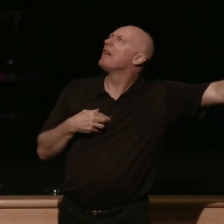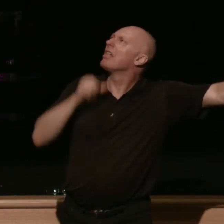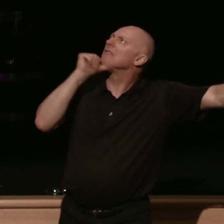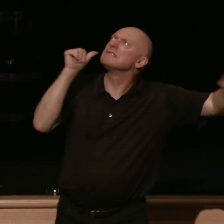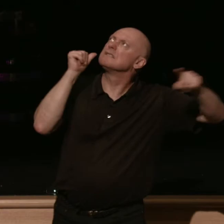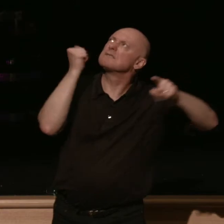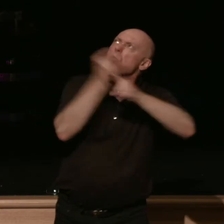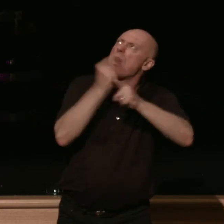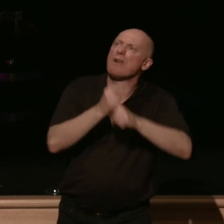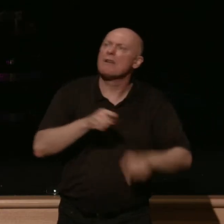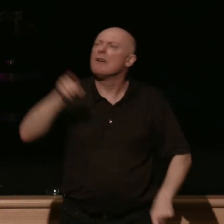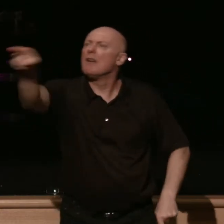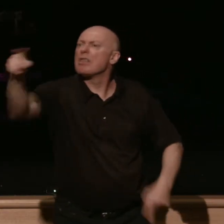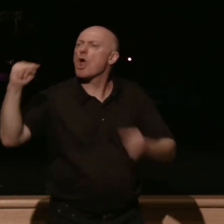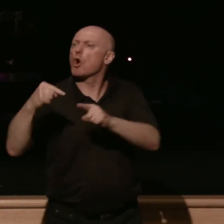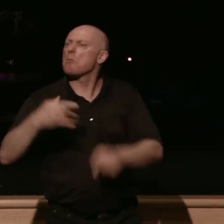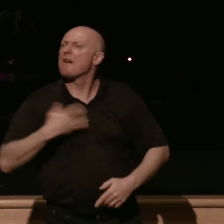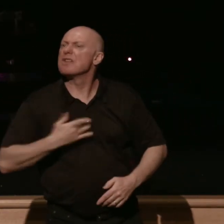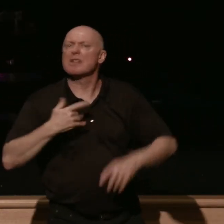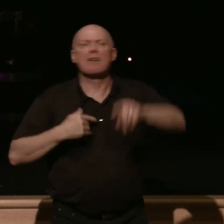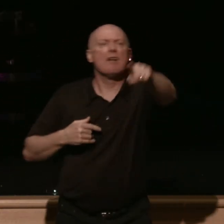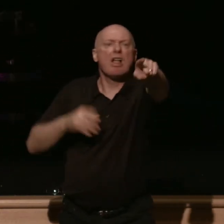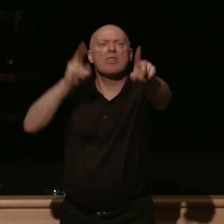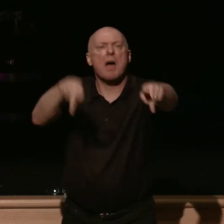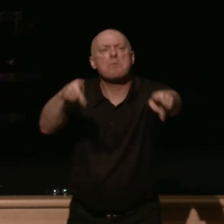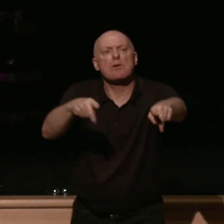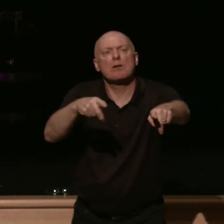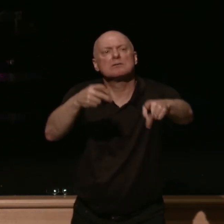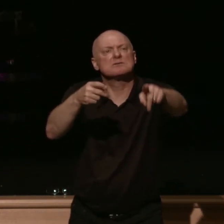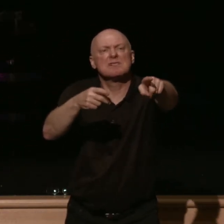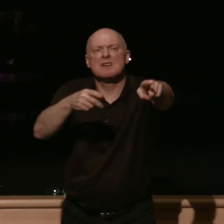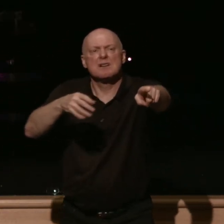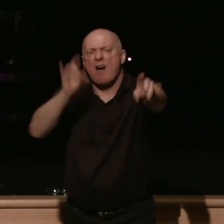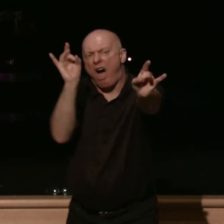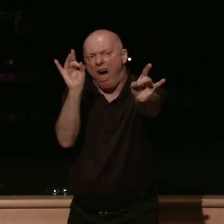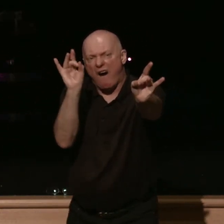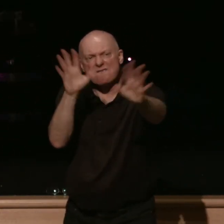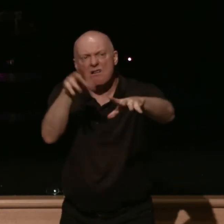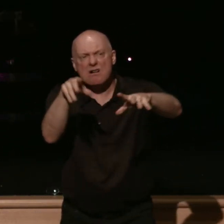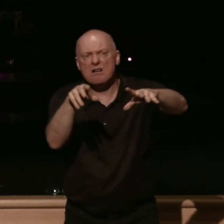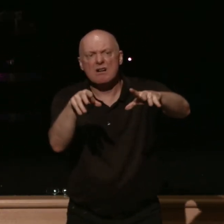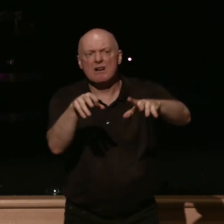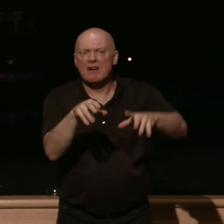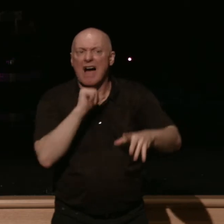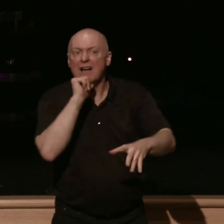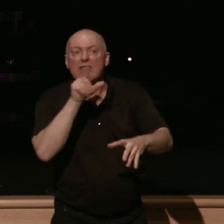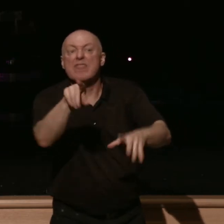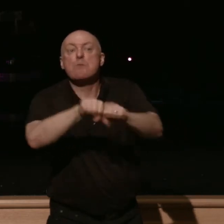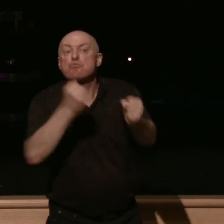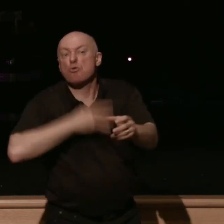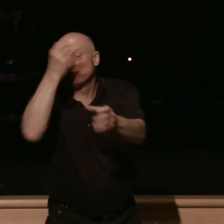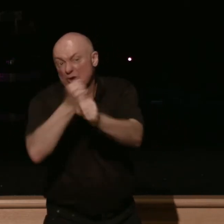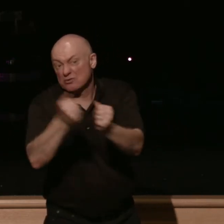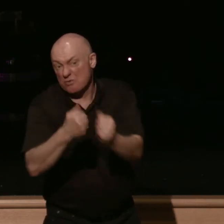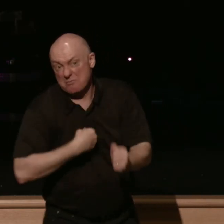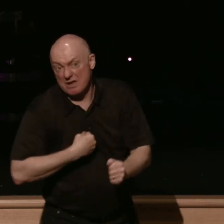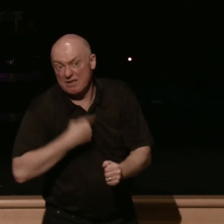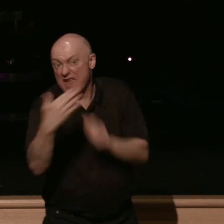against me that's an injustice against me that person has just committed this violation of trust and honor against me by